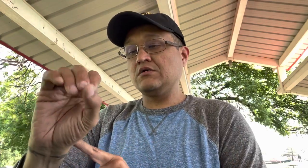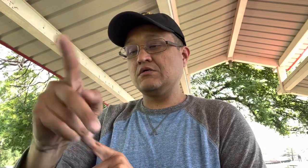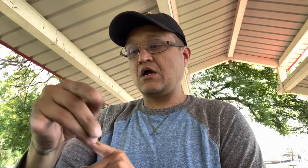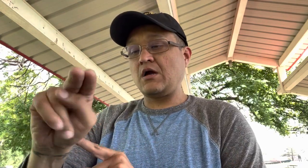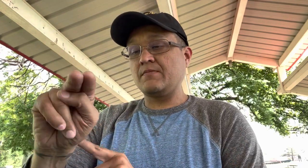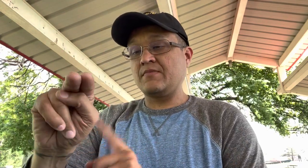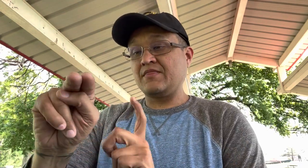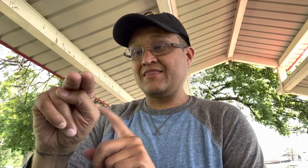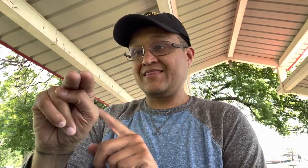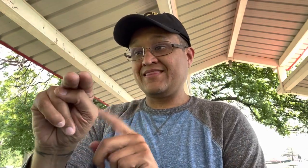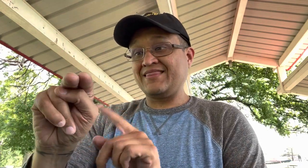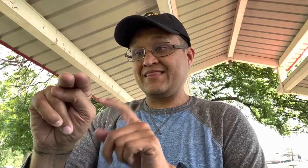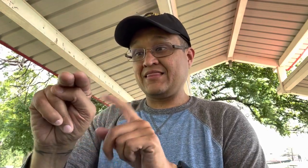okay so adoption